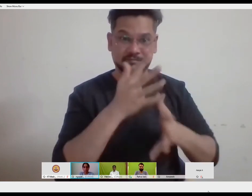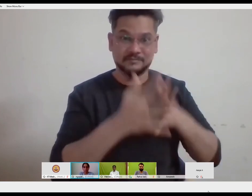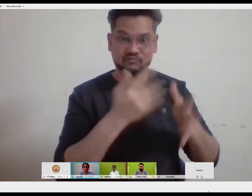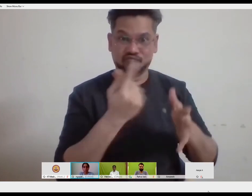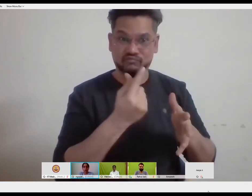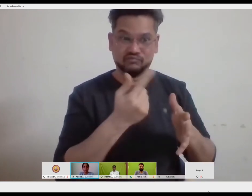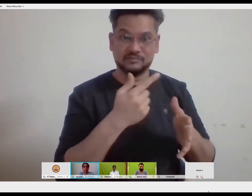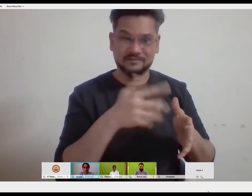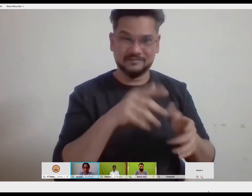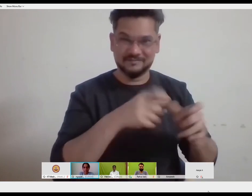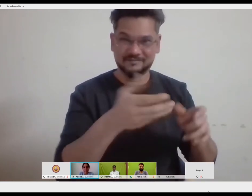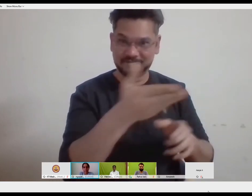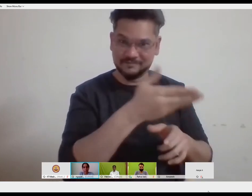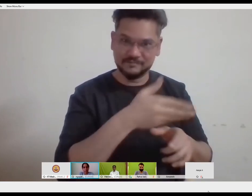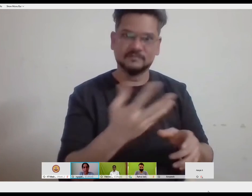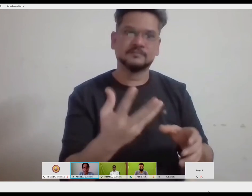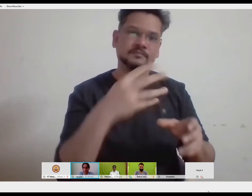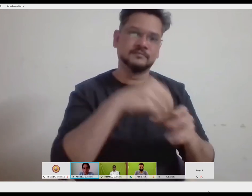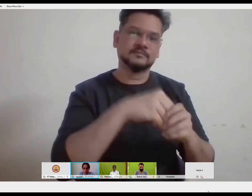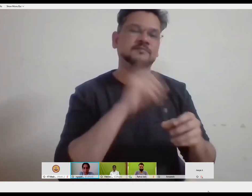who are embracing sign language as their language.